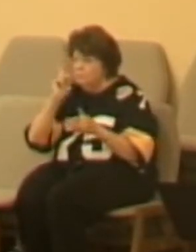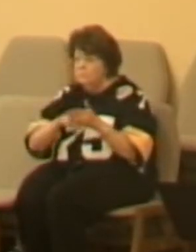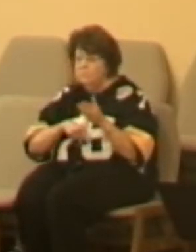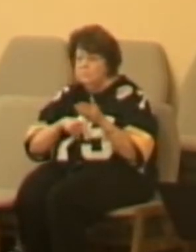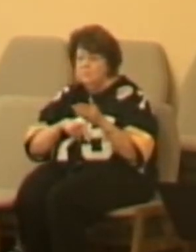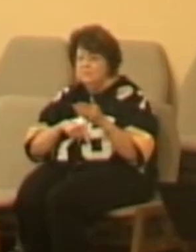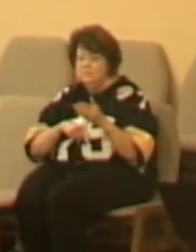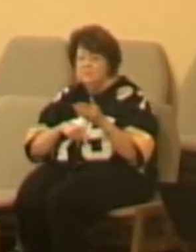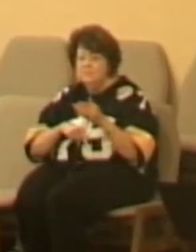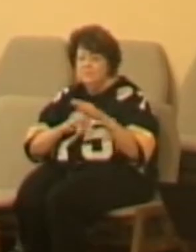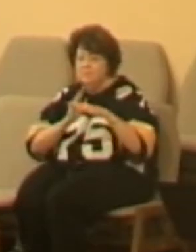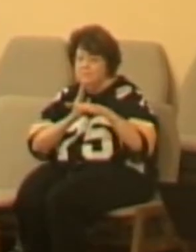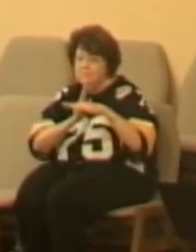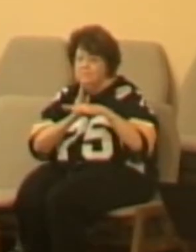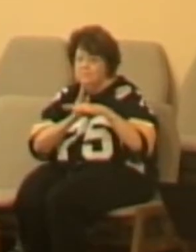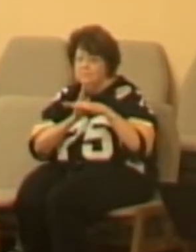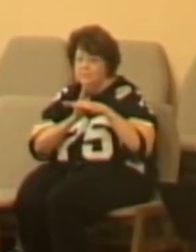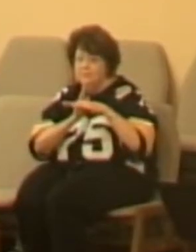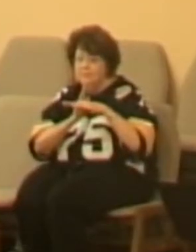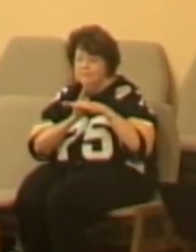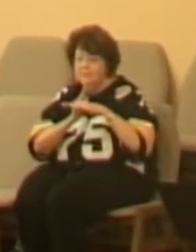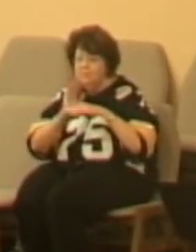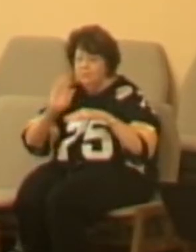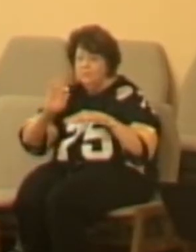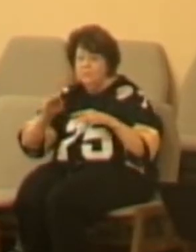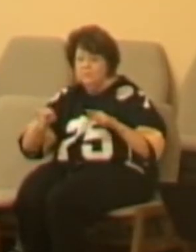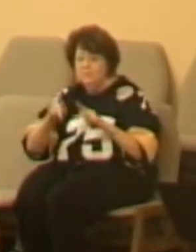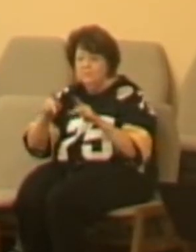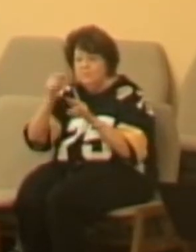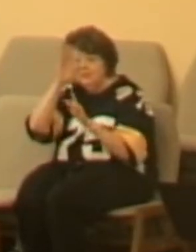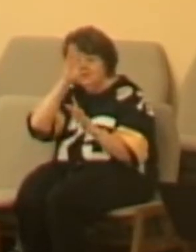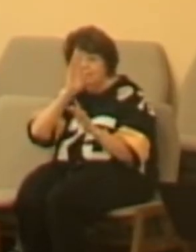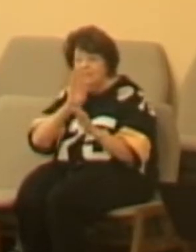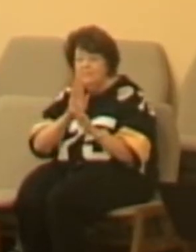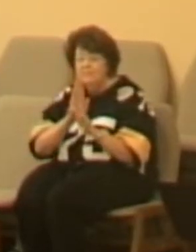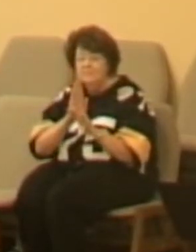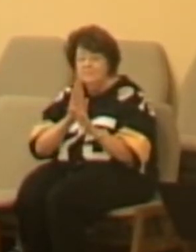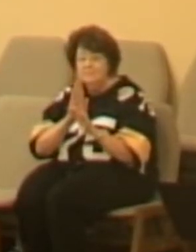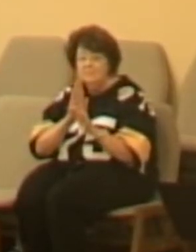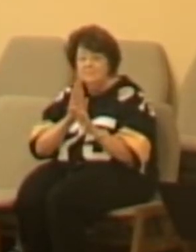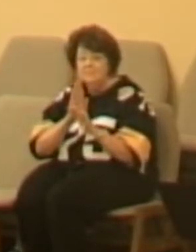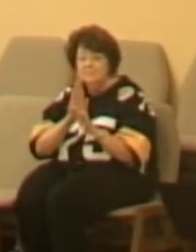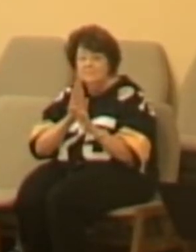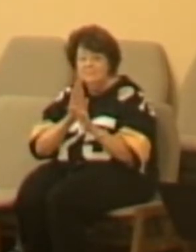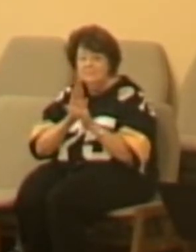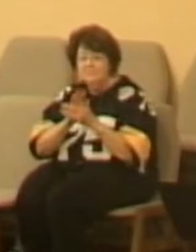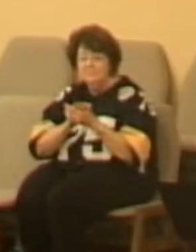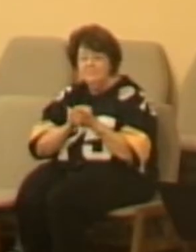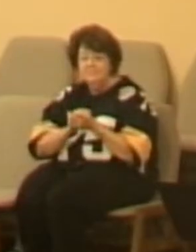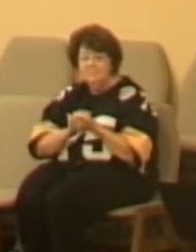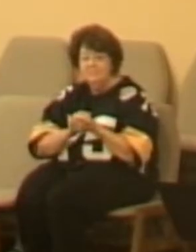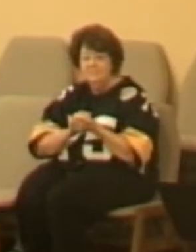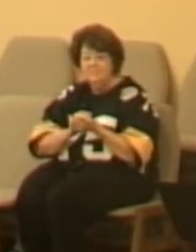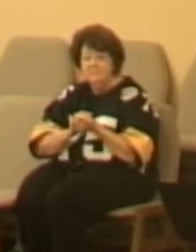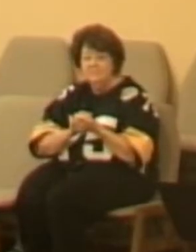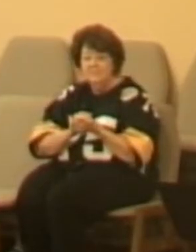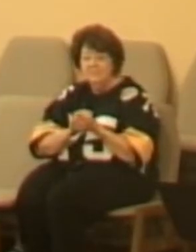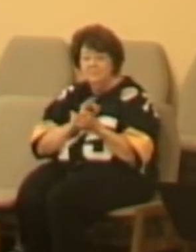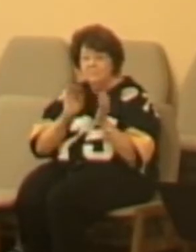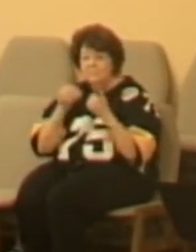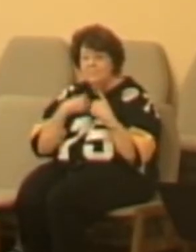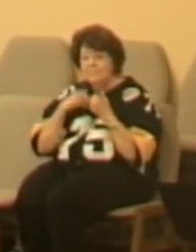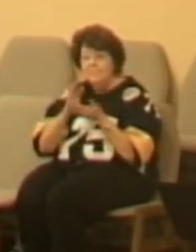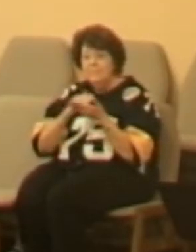and where God wants to take you. I can't know the specifics of what's there. I have some ideas